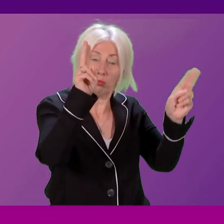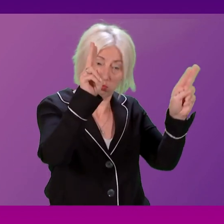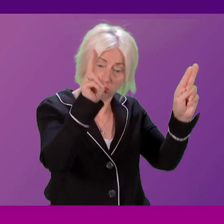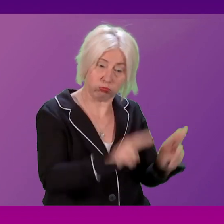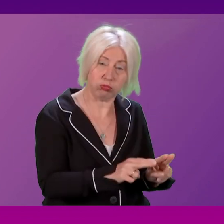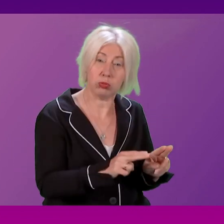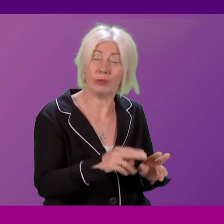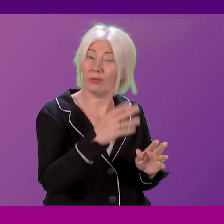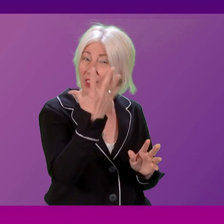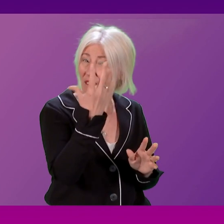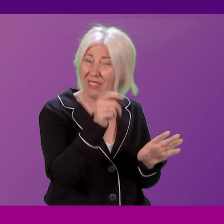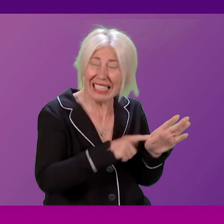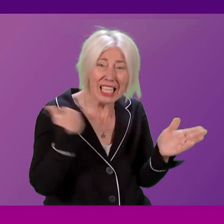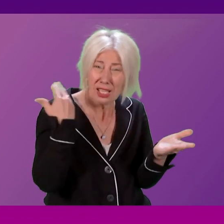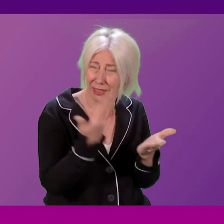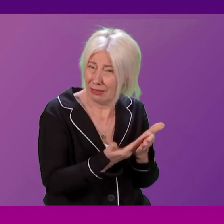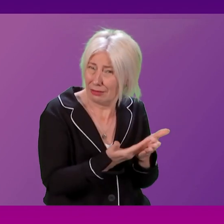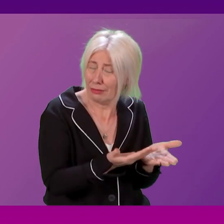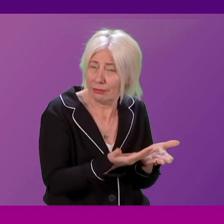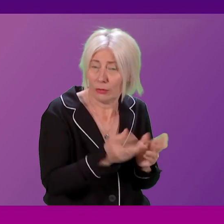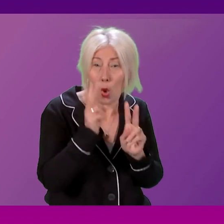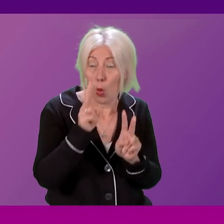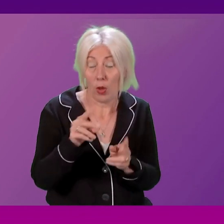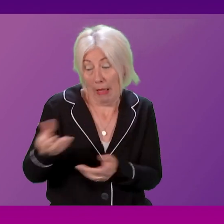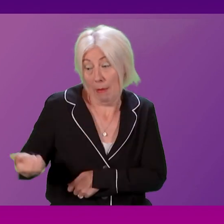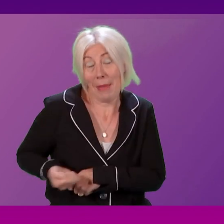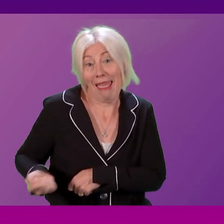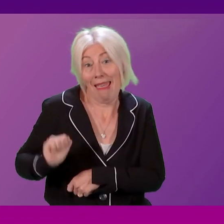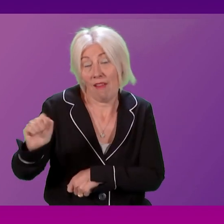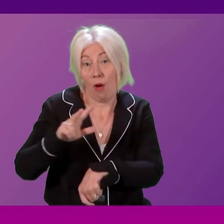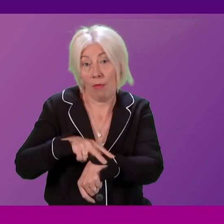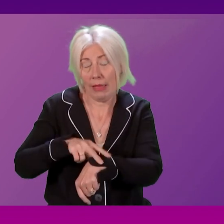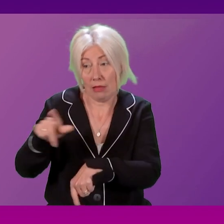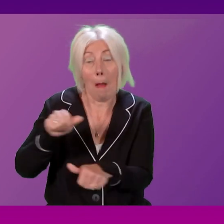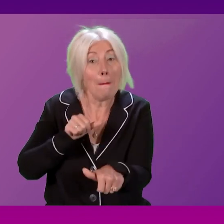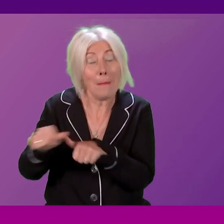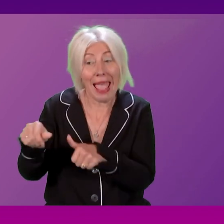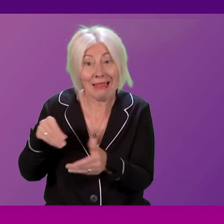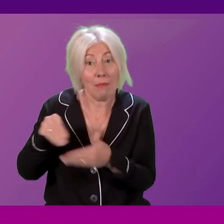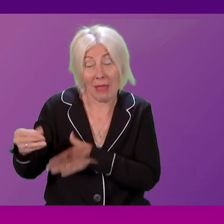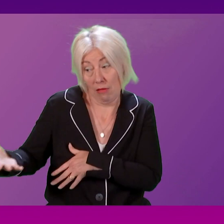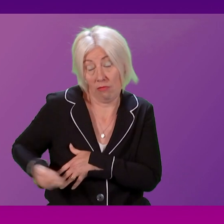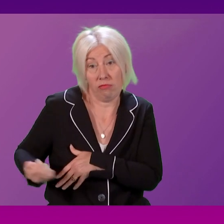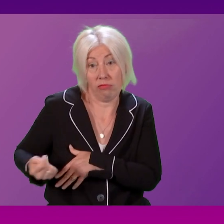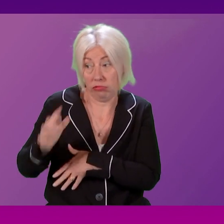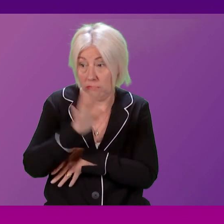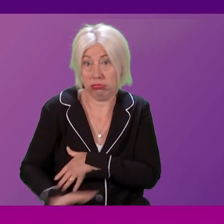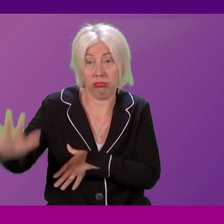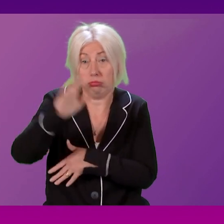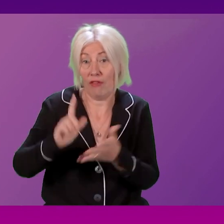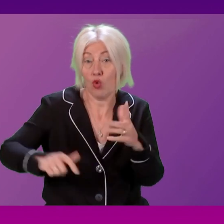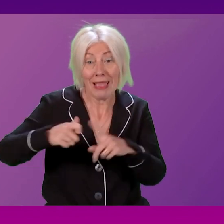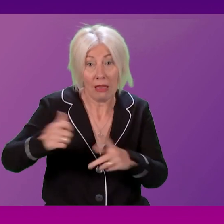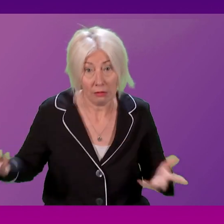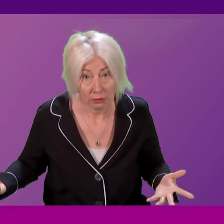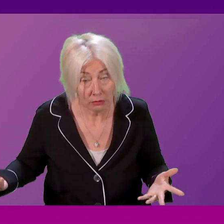almost 50 years. When we look at police officer pay, they are, of course, the best-paid police officers in the UK.